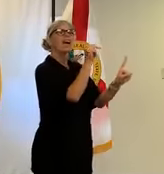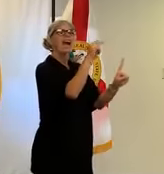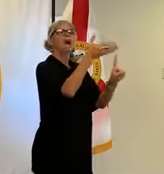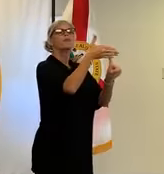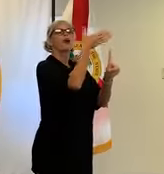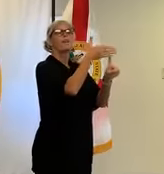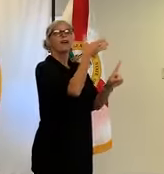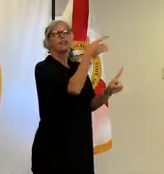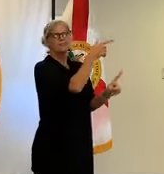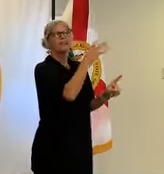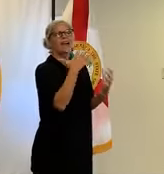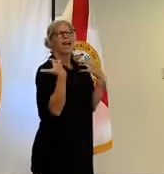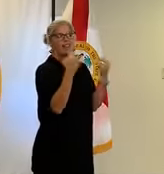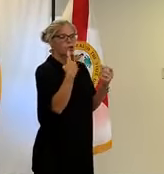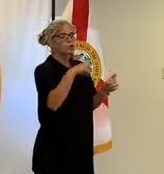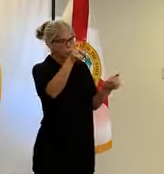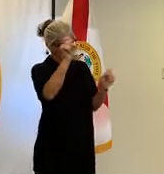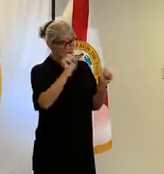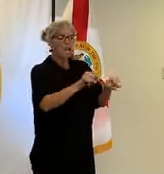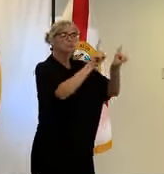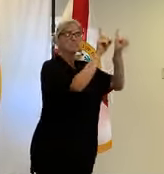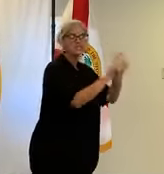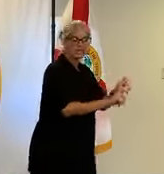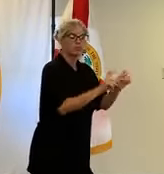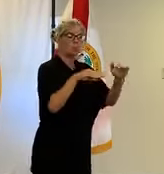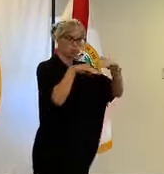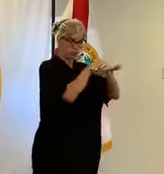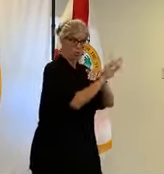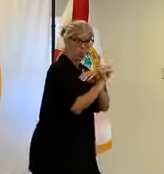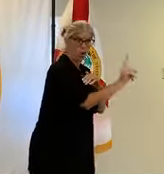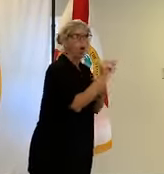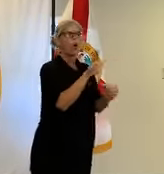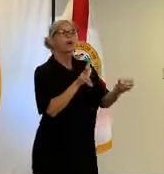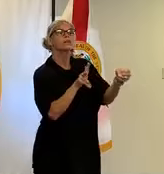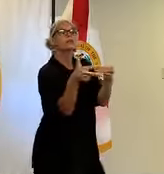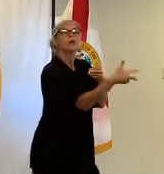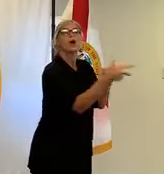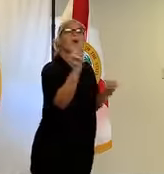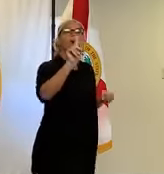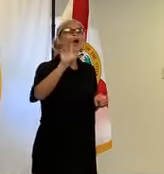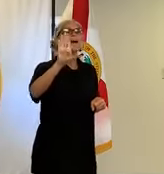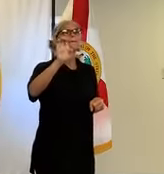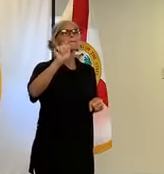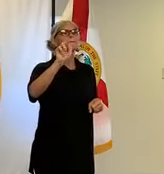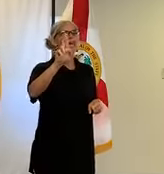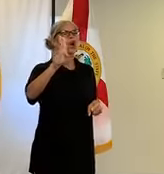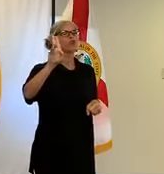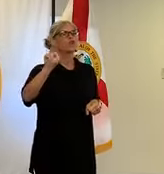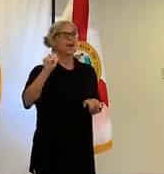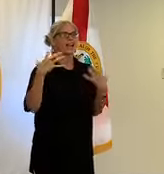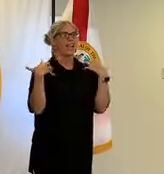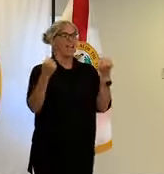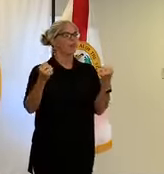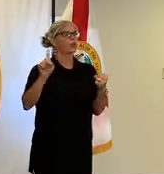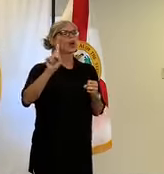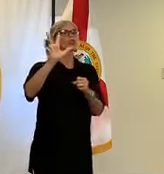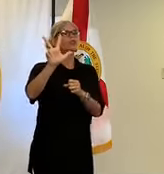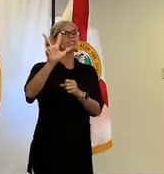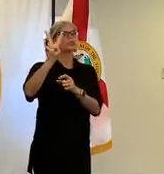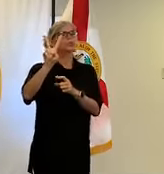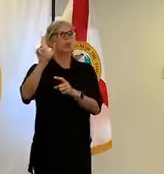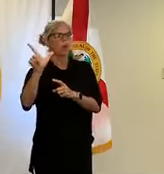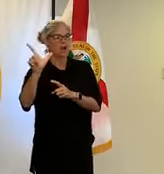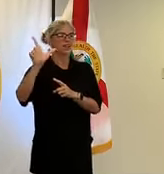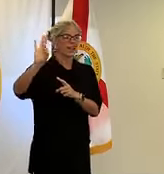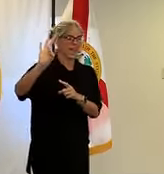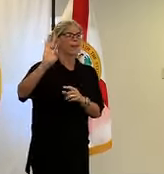drive up testing at the bear run health department clinic and that is at 3229 bear run boulevard in orange park and that is